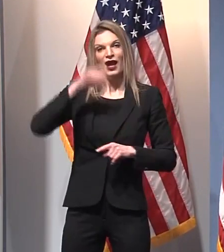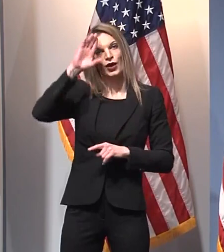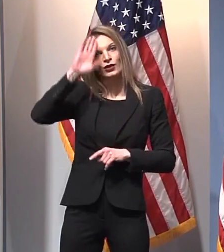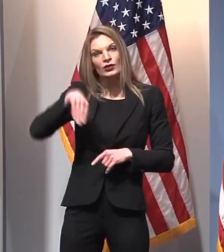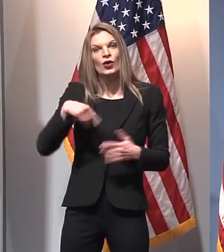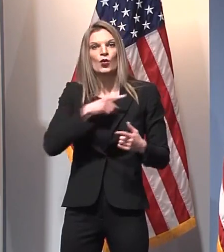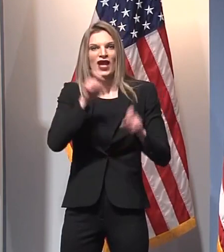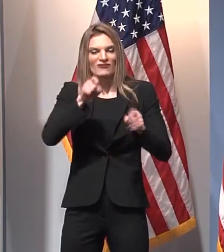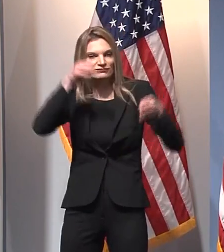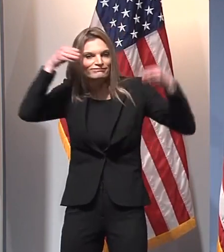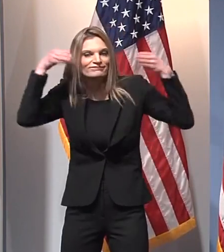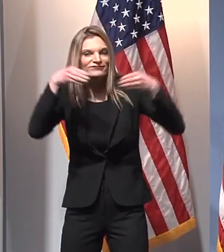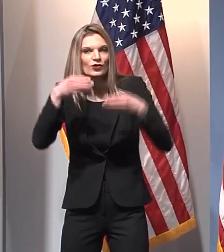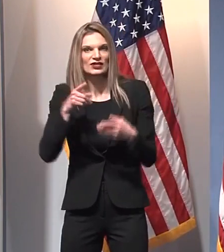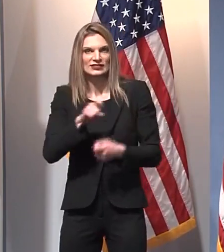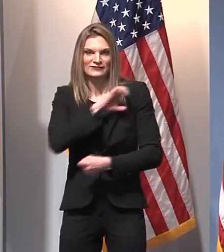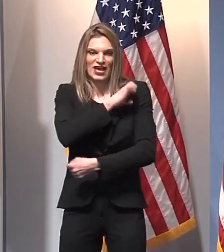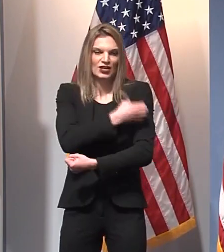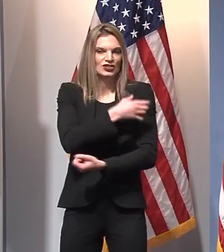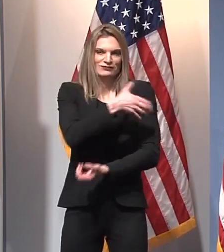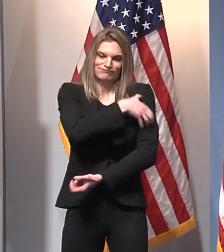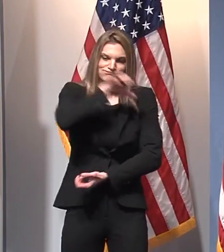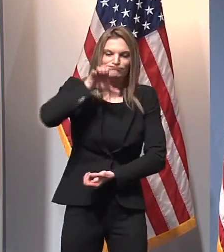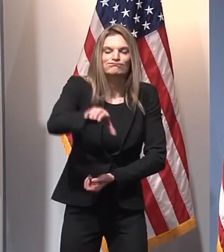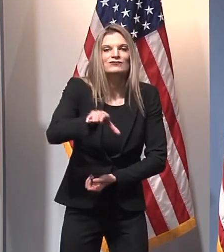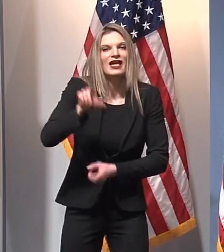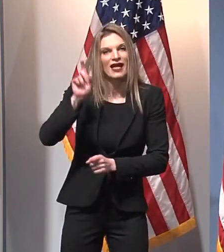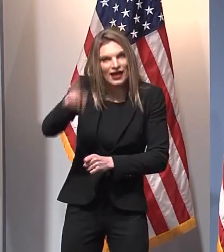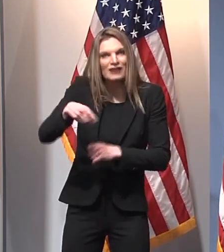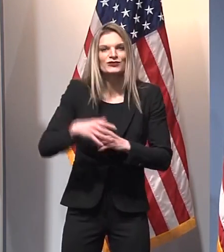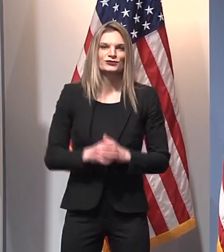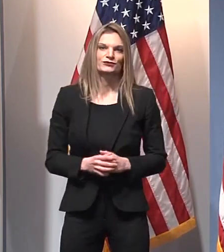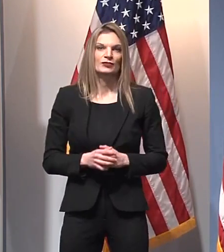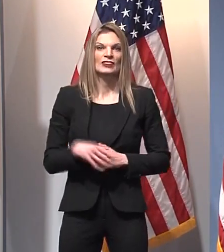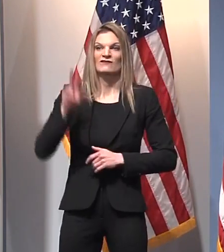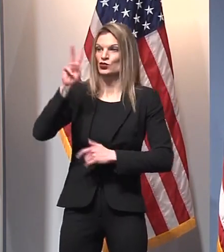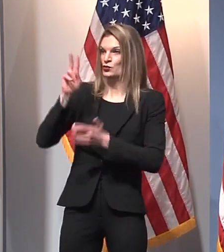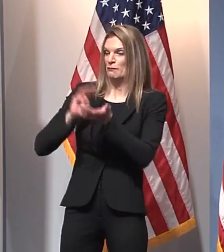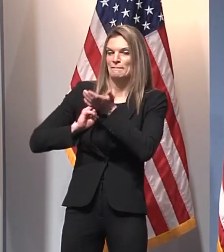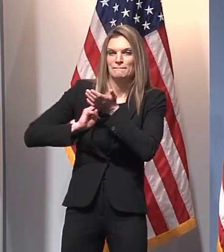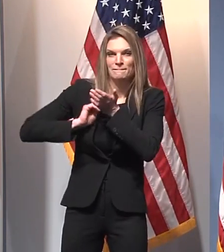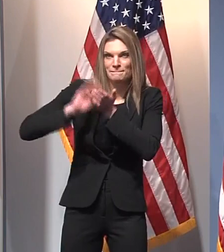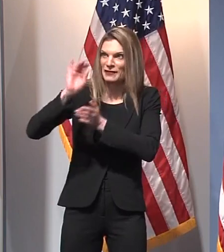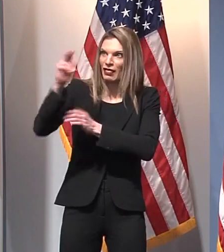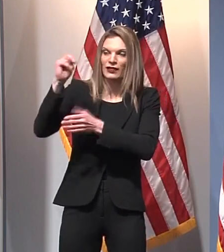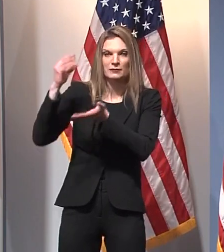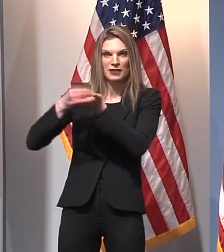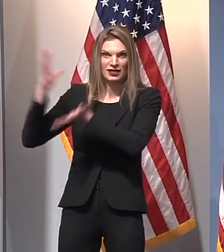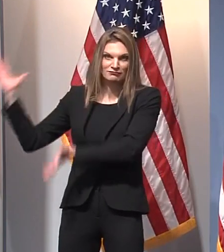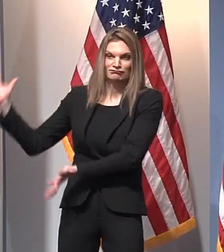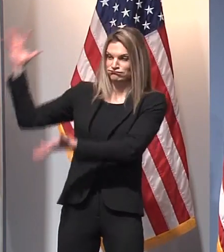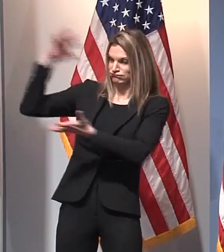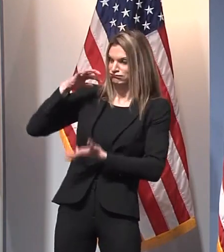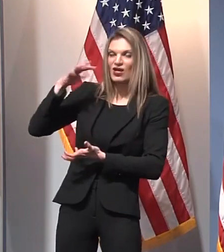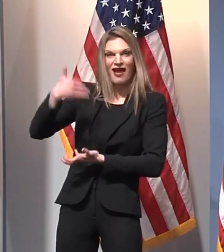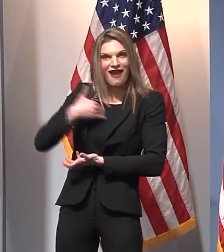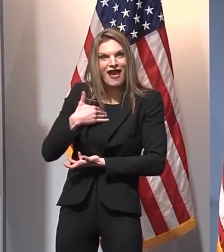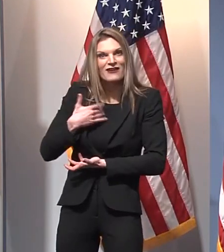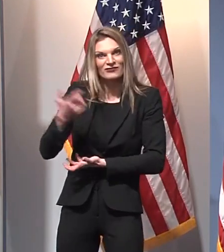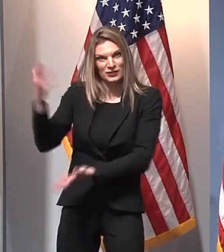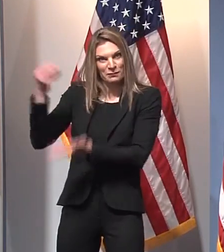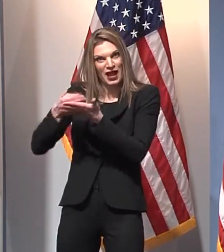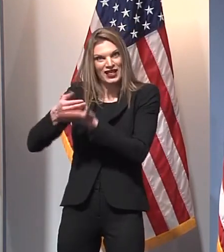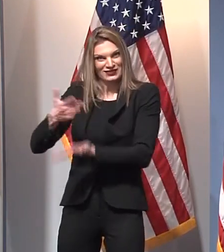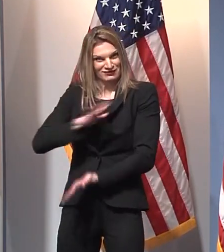and focus, and that's precisely why when we have $2 billion from the federal government that we can infuse into our schools and into our